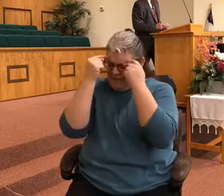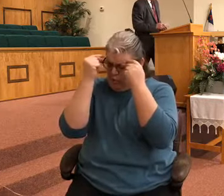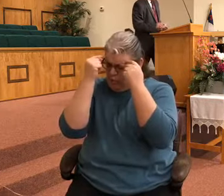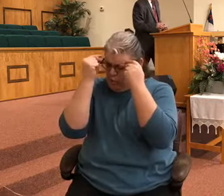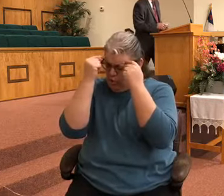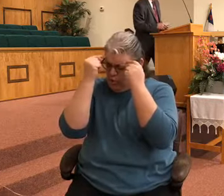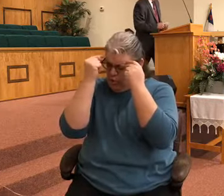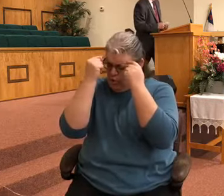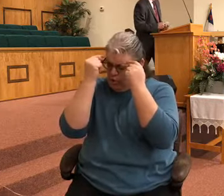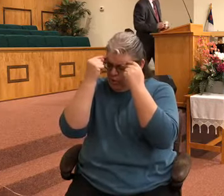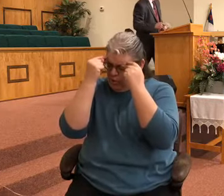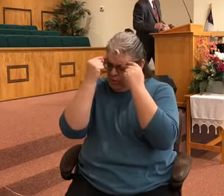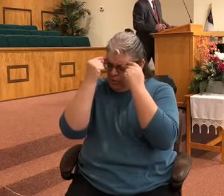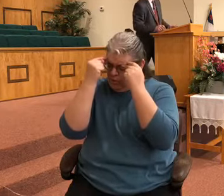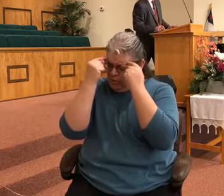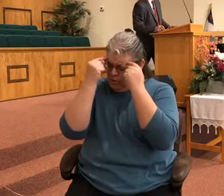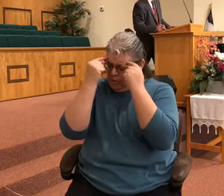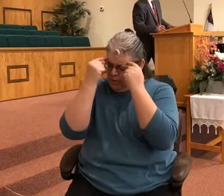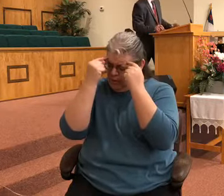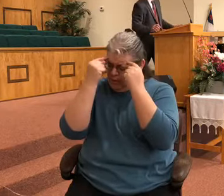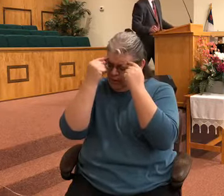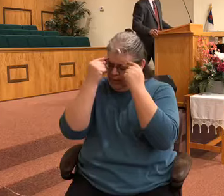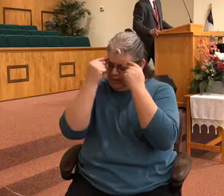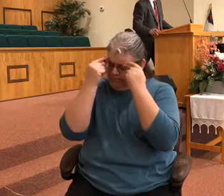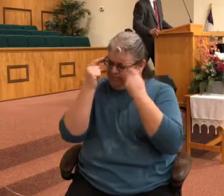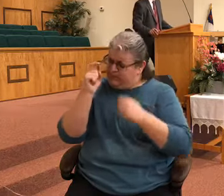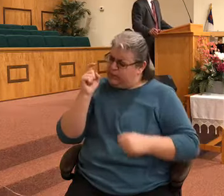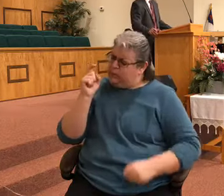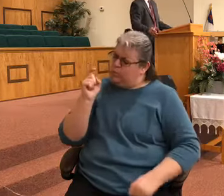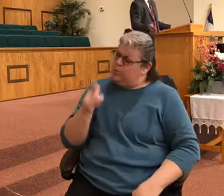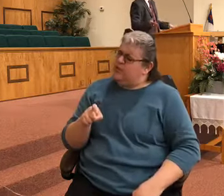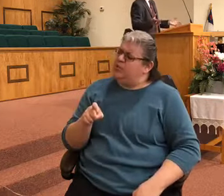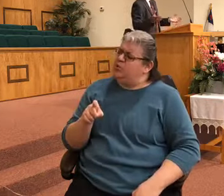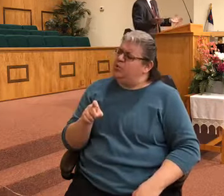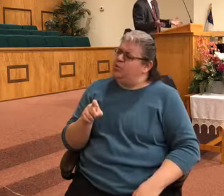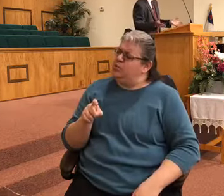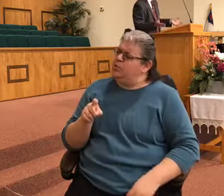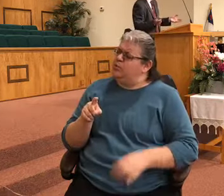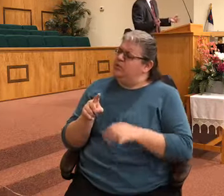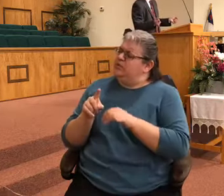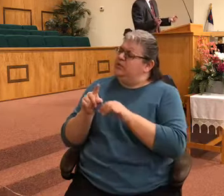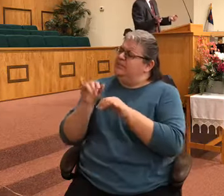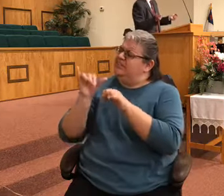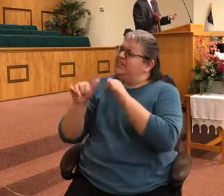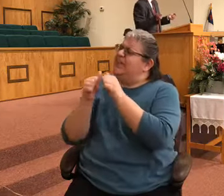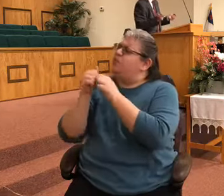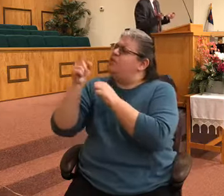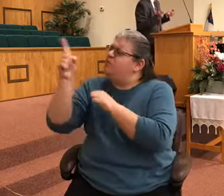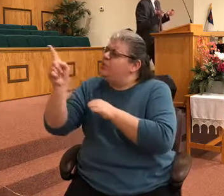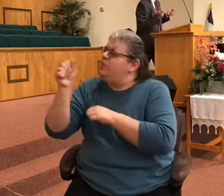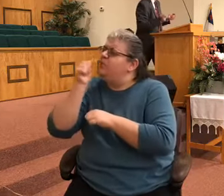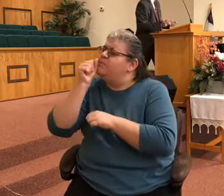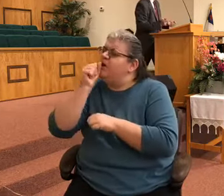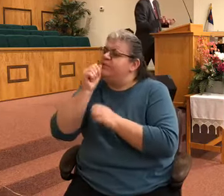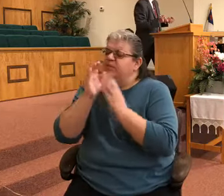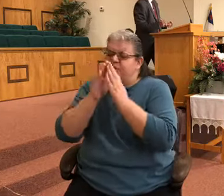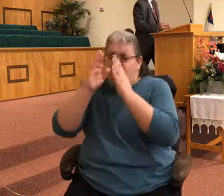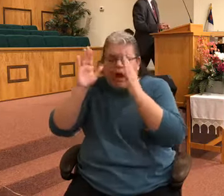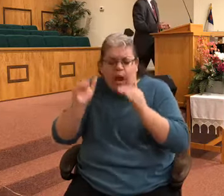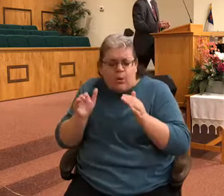we need to stay with you in the privacy of our house our room and get alone with your word and